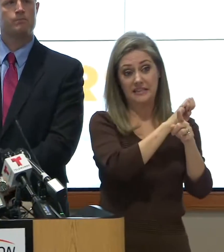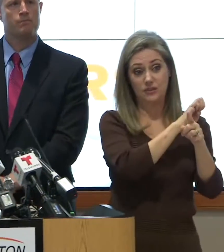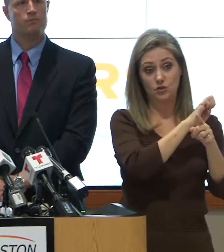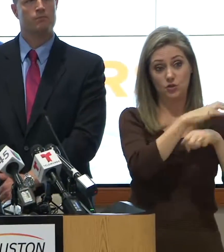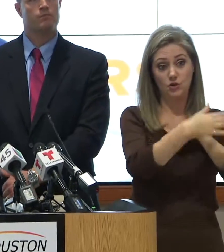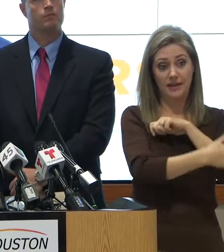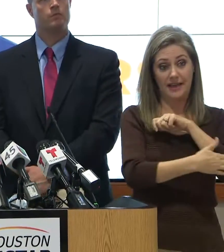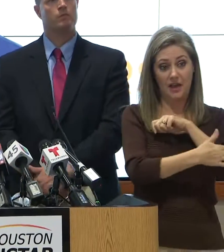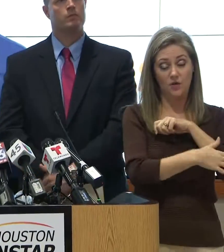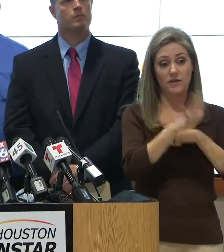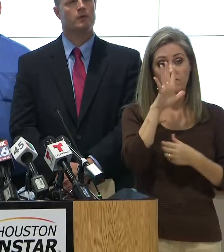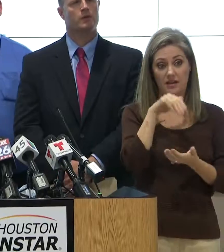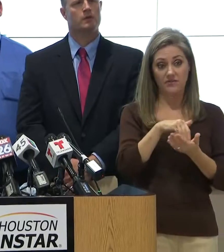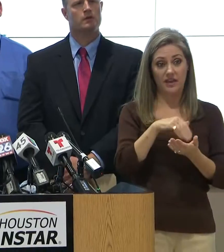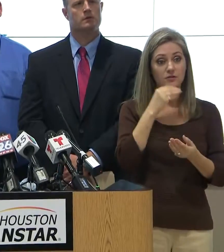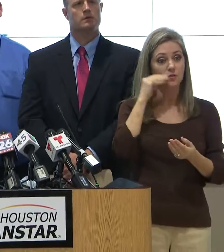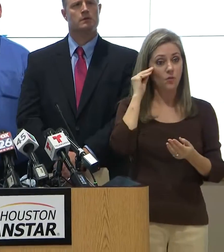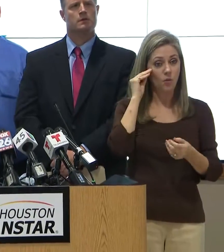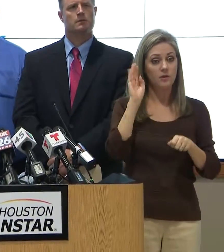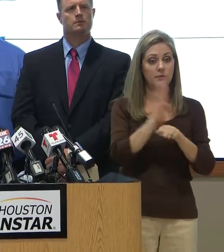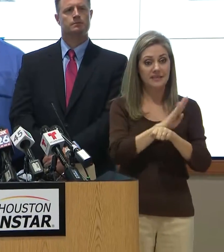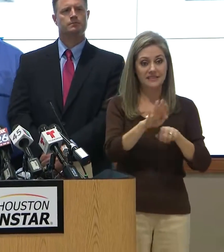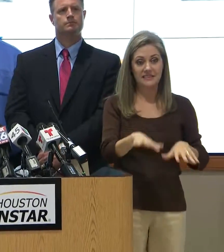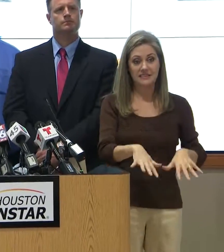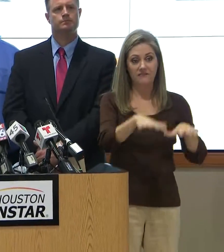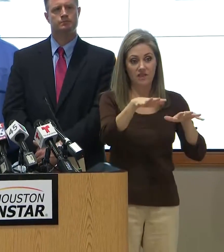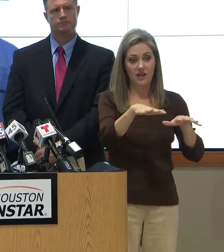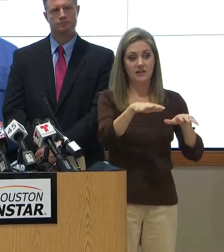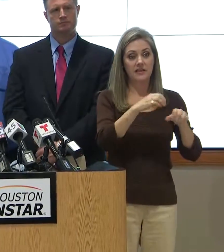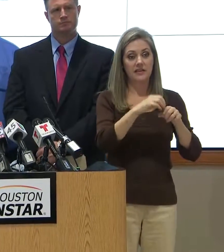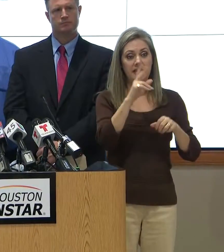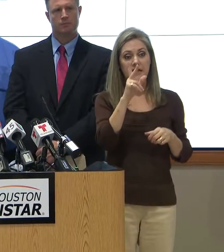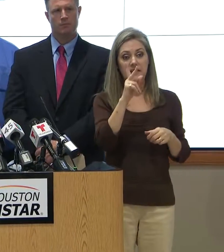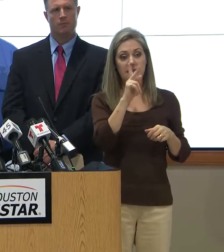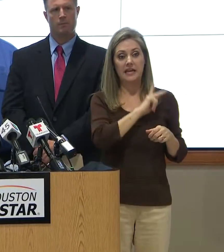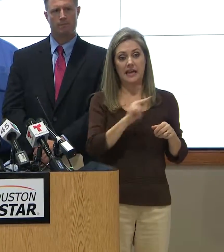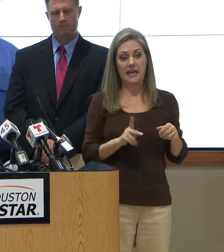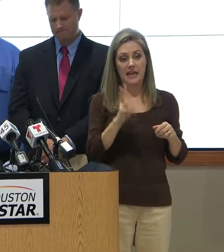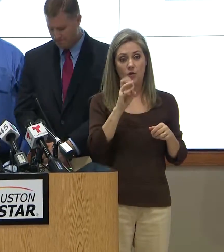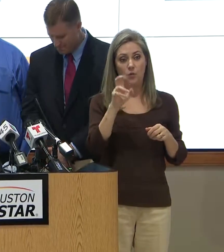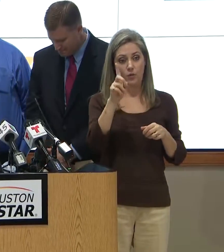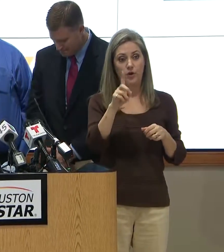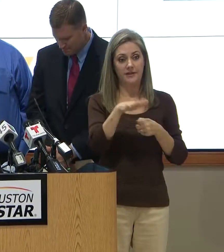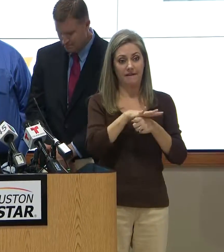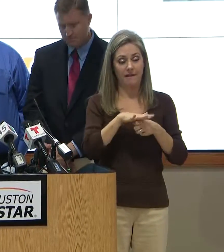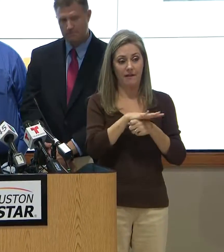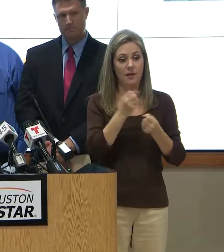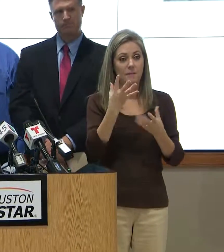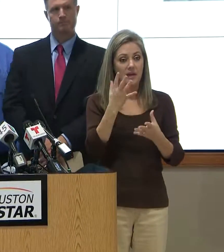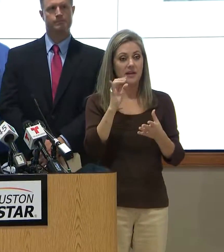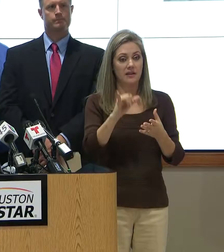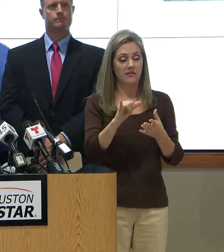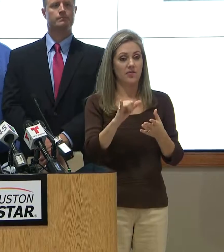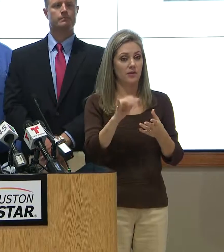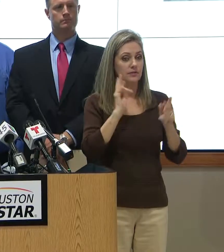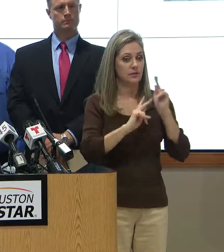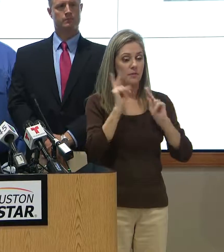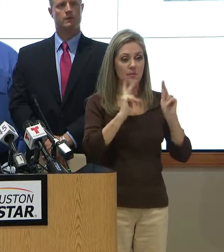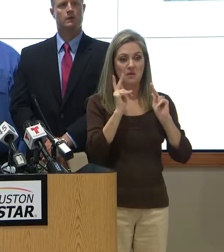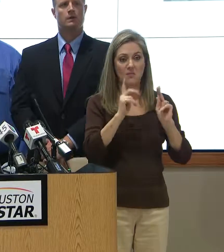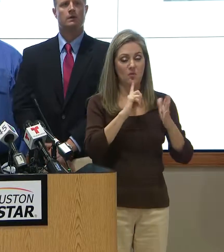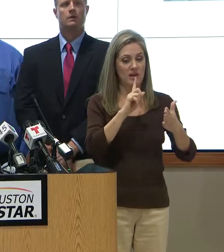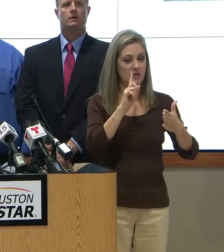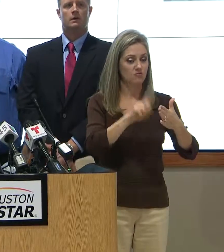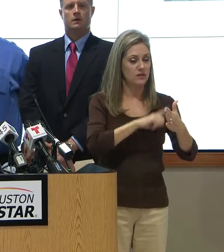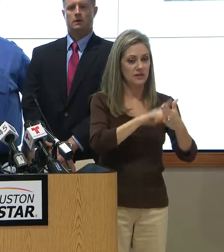as many as 5,000 homes and businesses flooded in the Kingwood area. Many of those residents are highly critical of the San